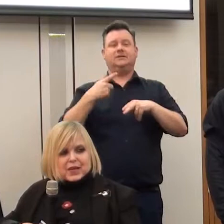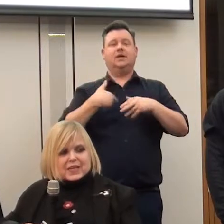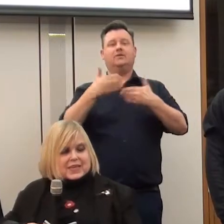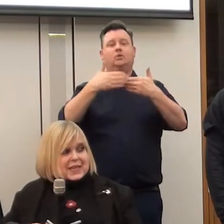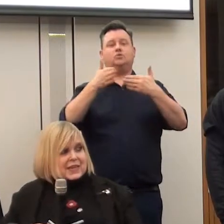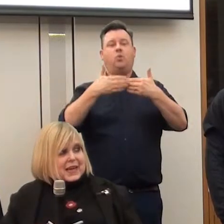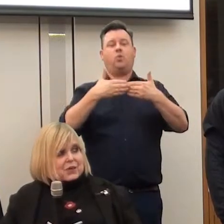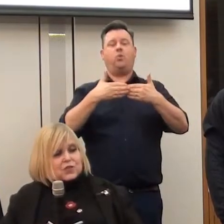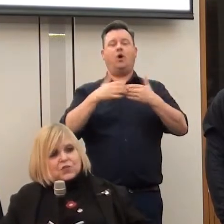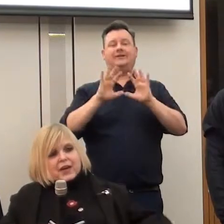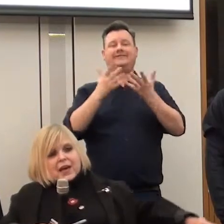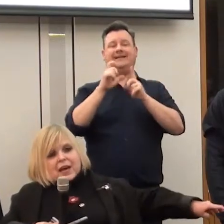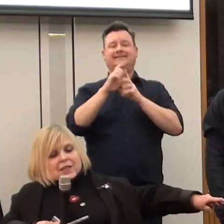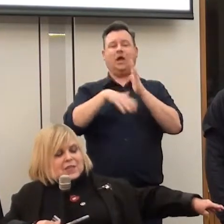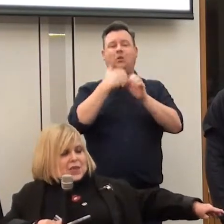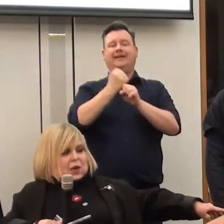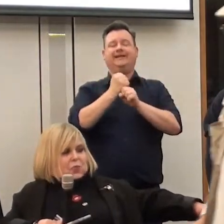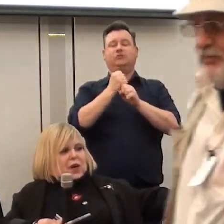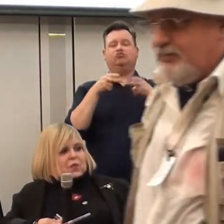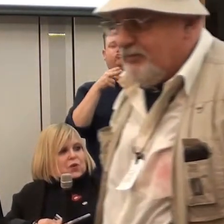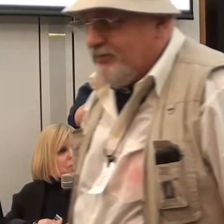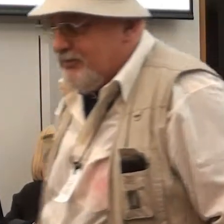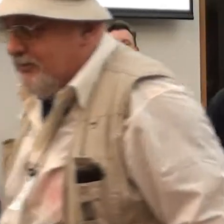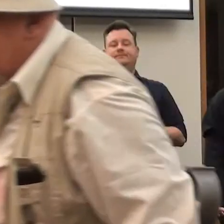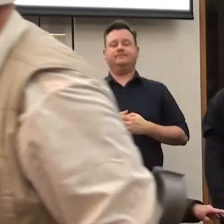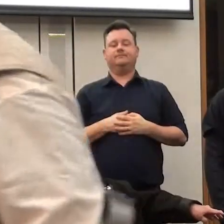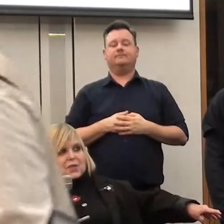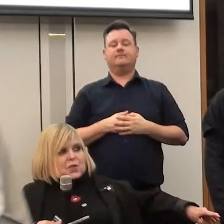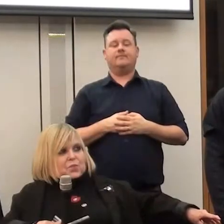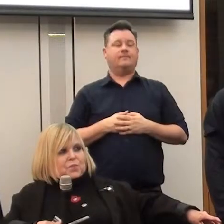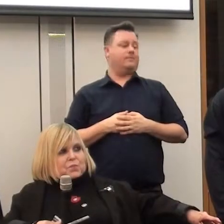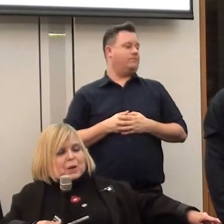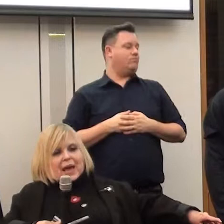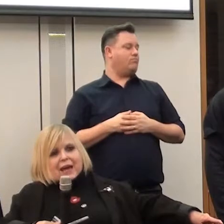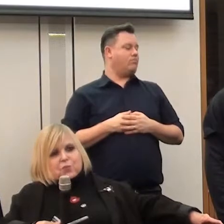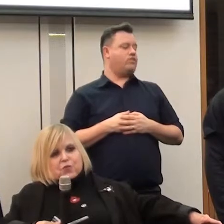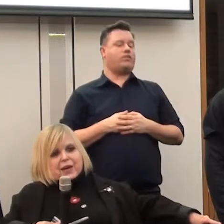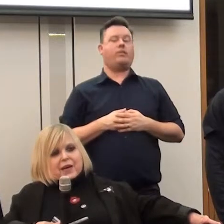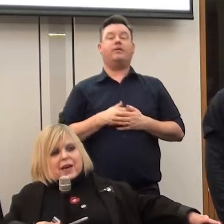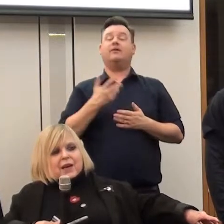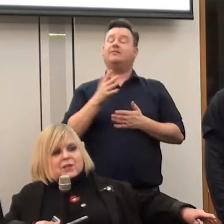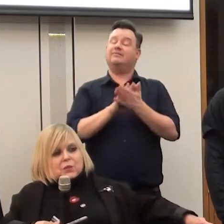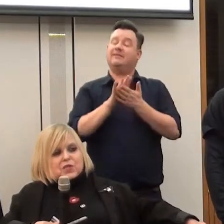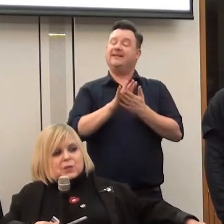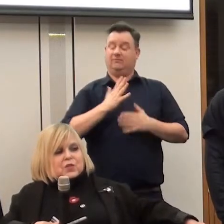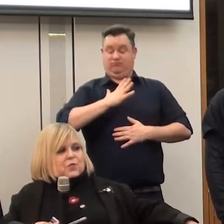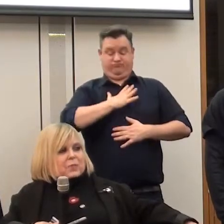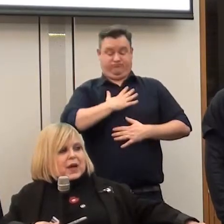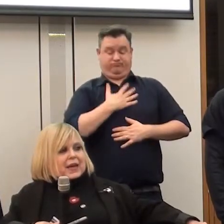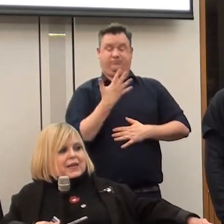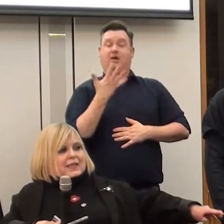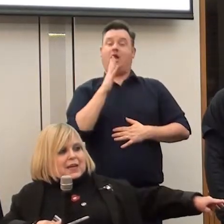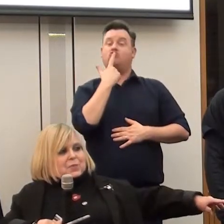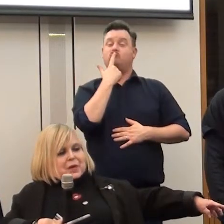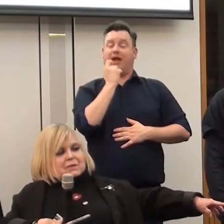the door of 10 Downing Street. And so the red, the hand print that was dipped in